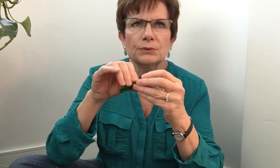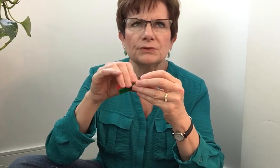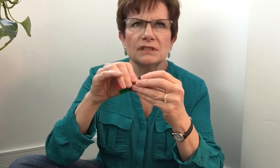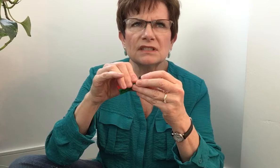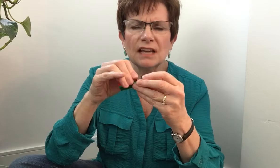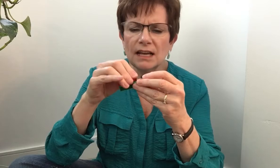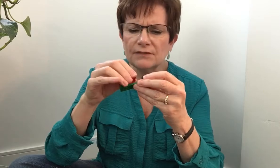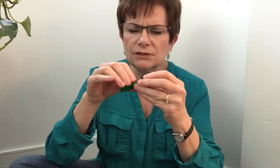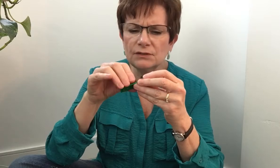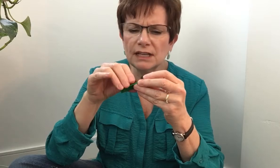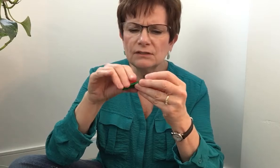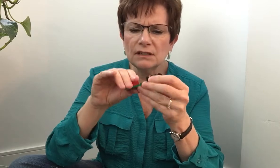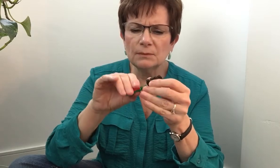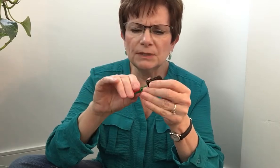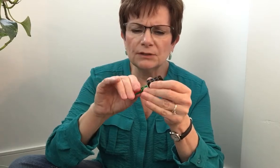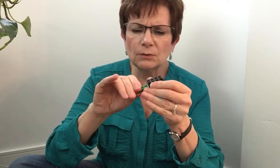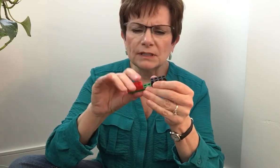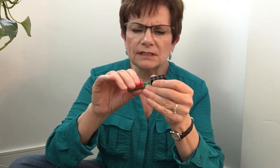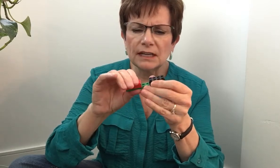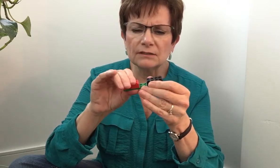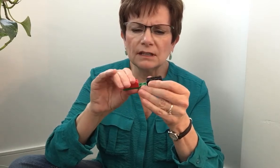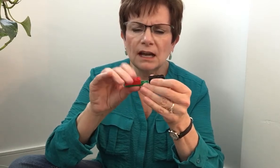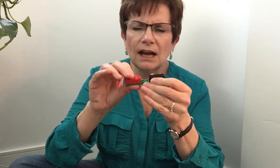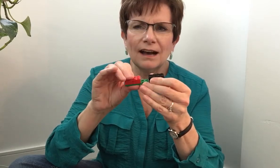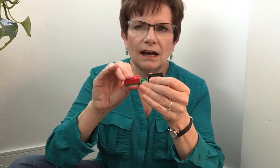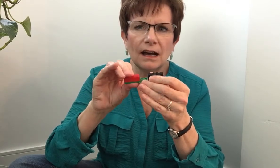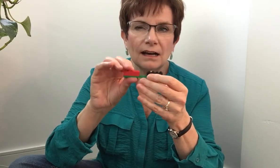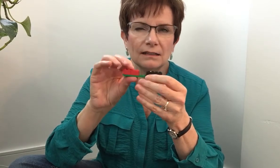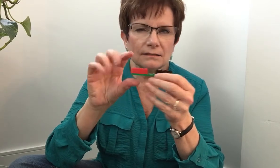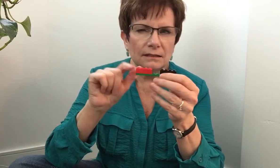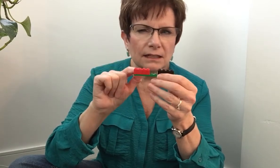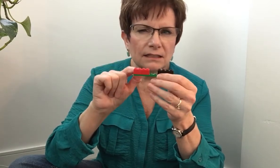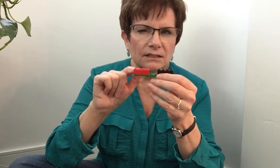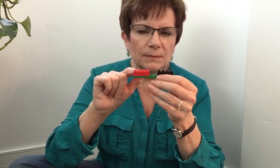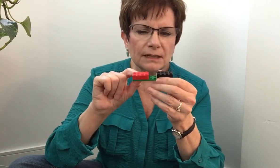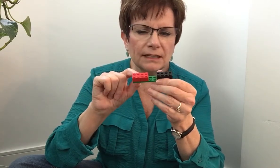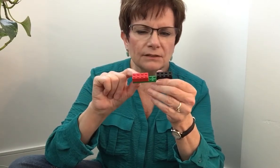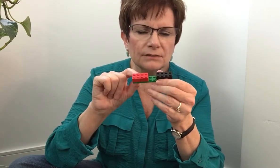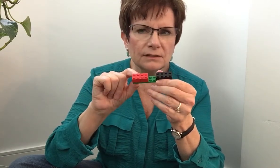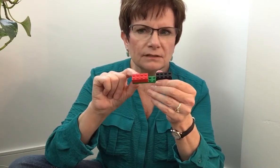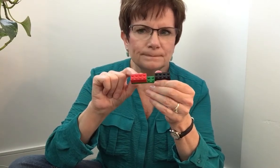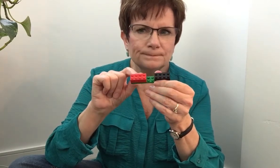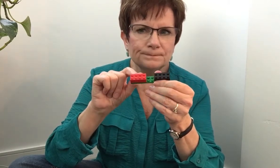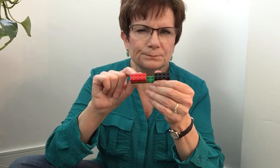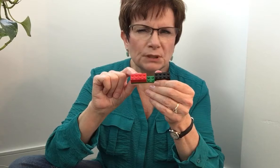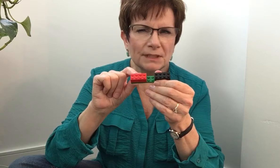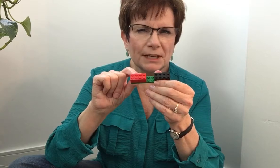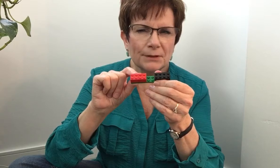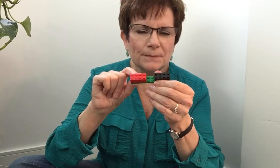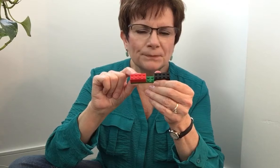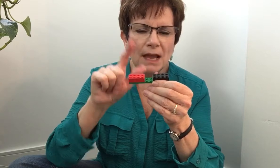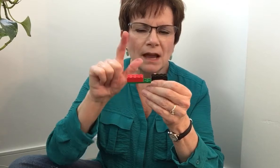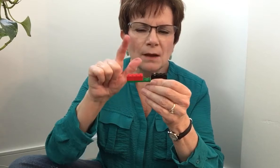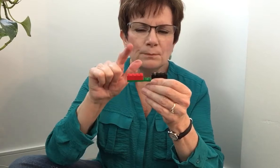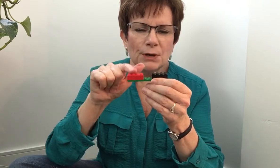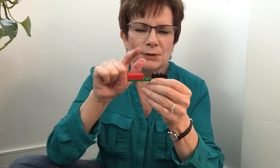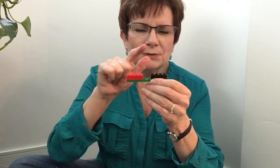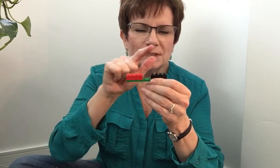Bruce. Does that have two sounds on the beat or one sound? Ah, look what I did to my Legos. Put them together. Bruce